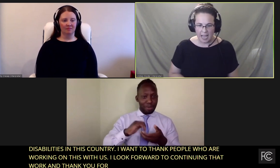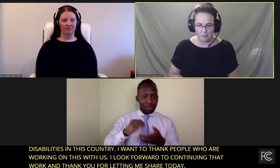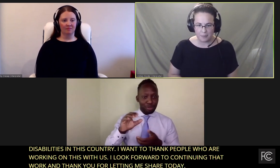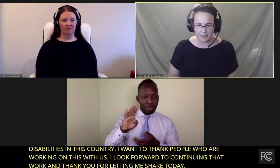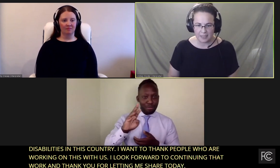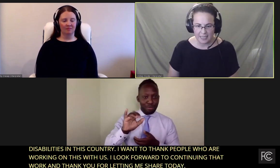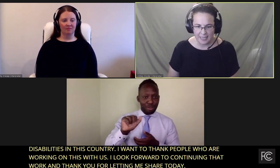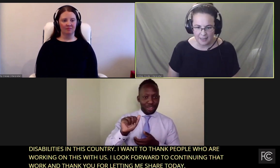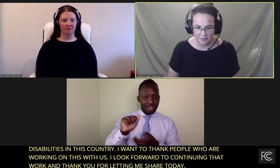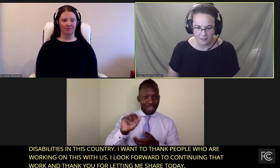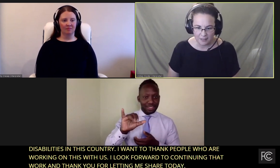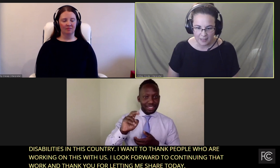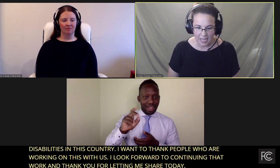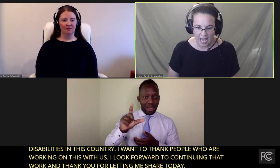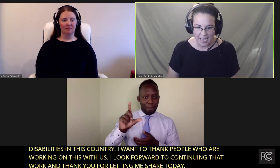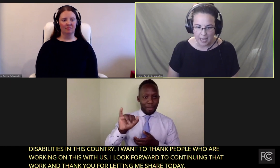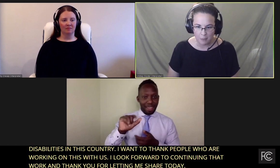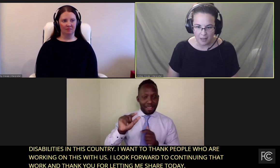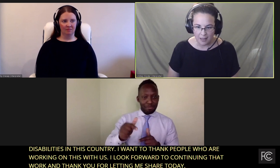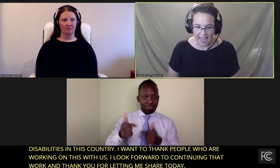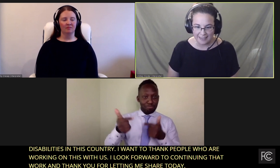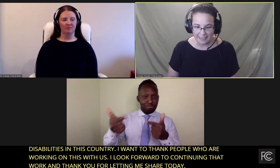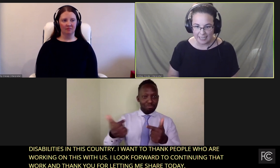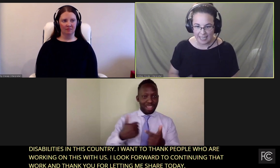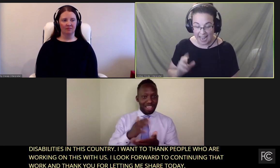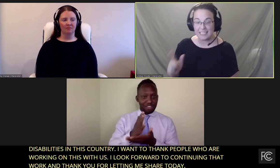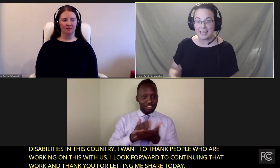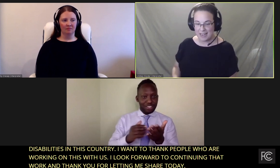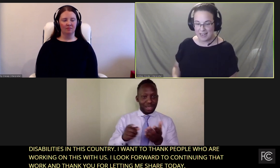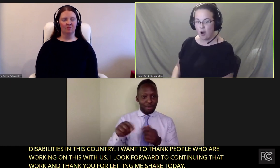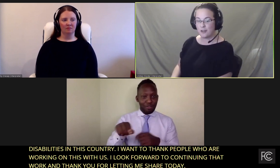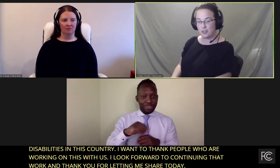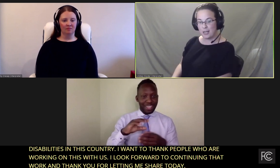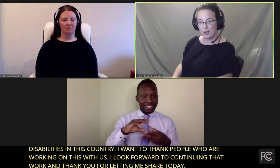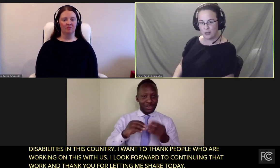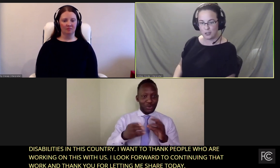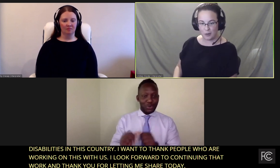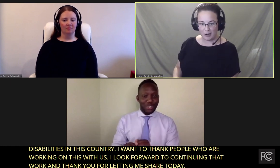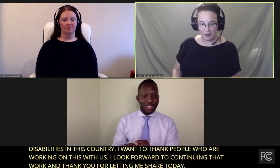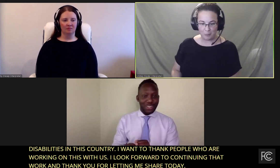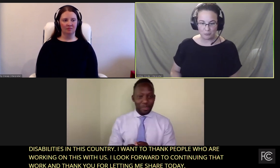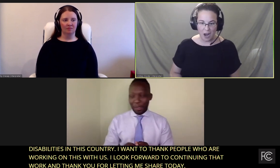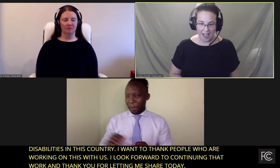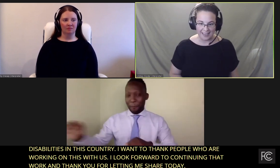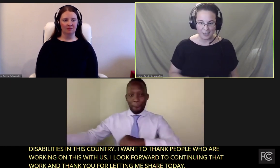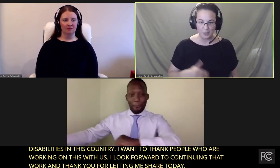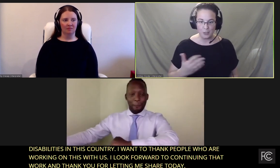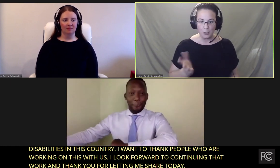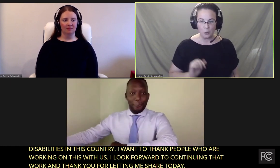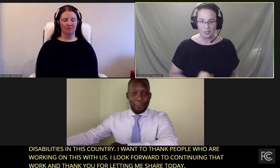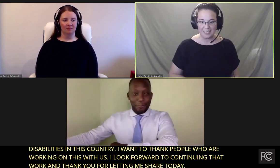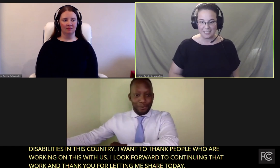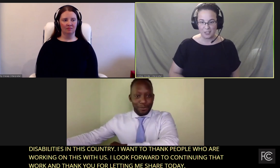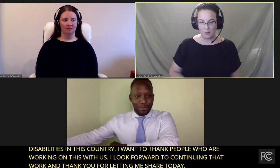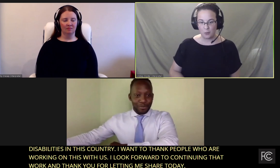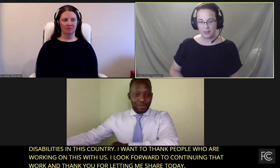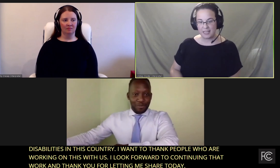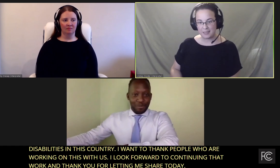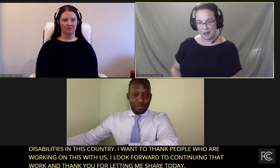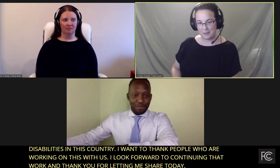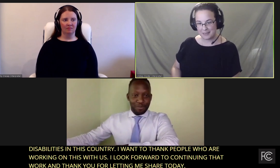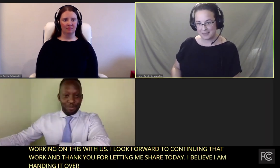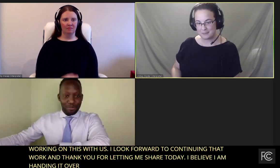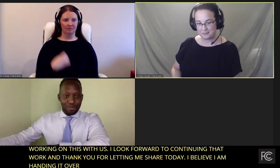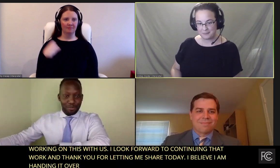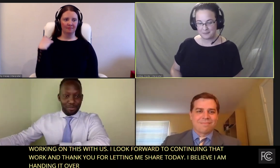And I believe I am handling handing it now over to my coach or Brian, who will continue on